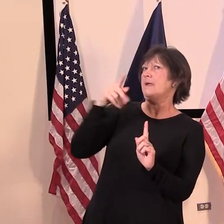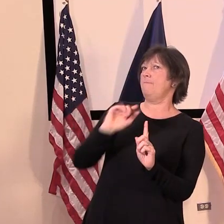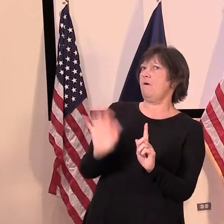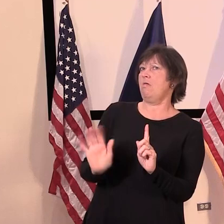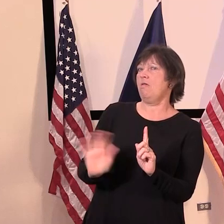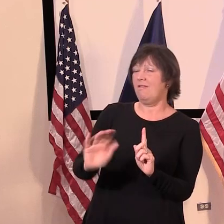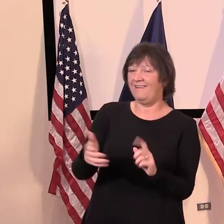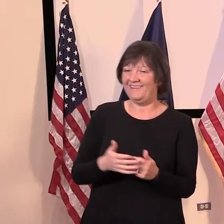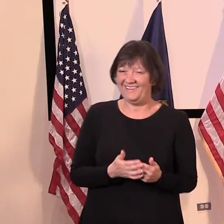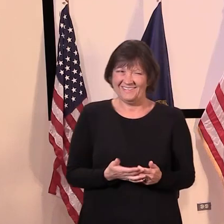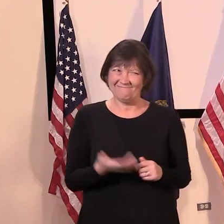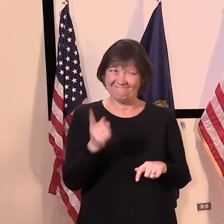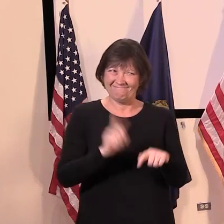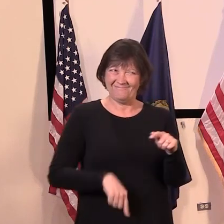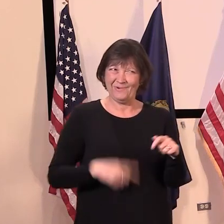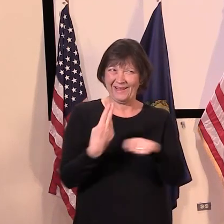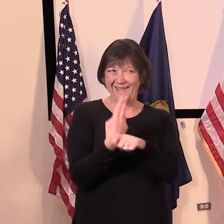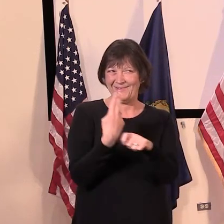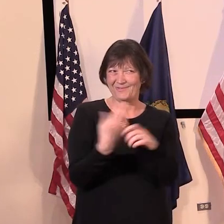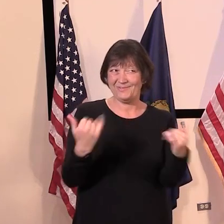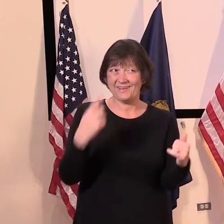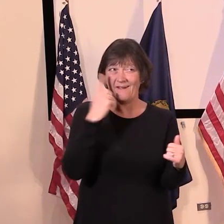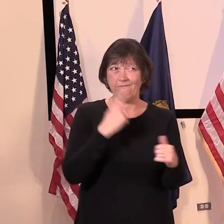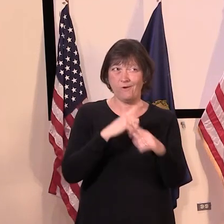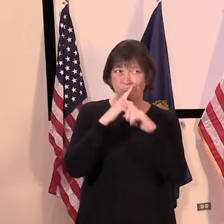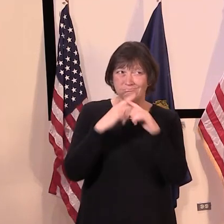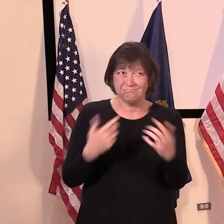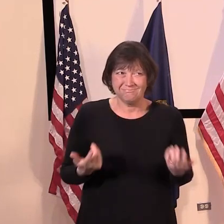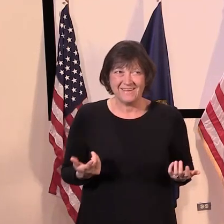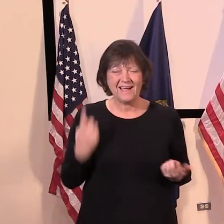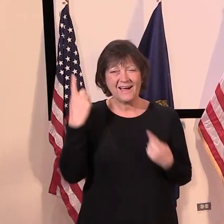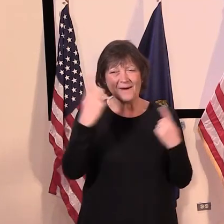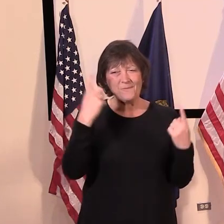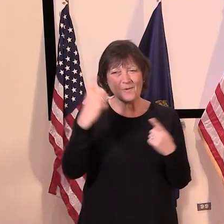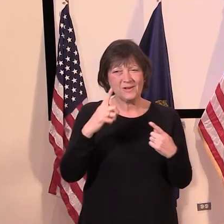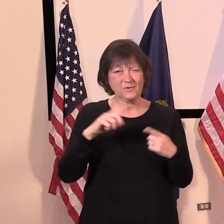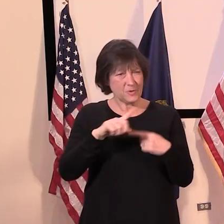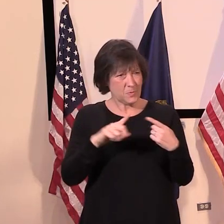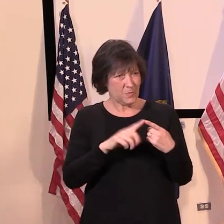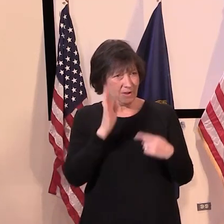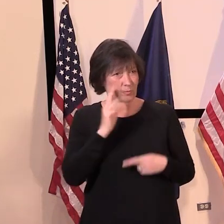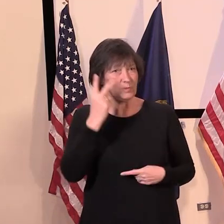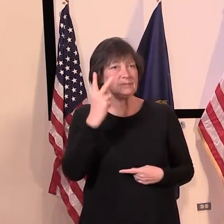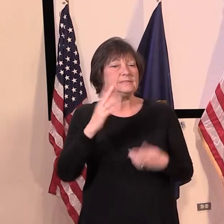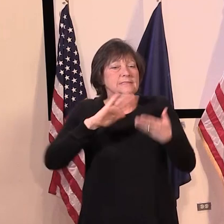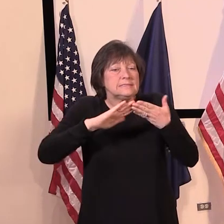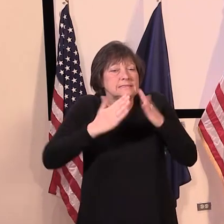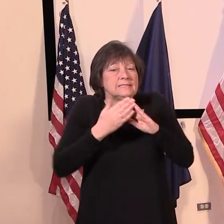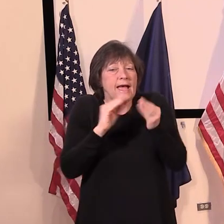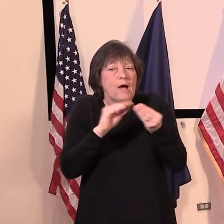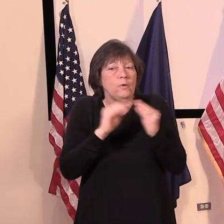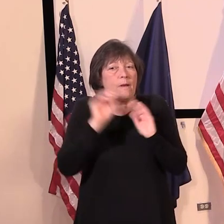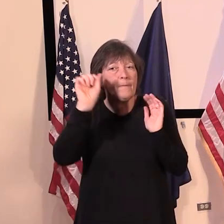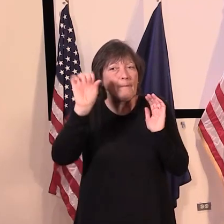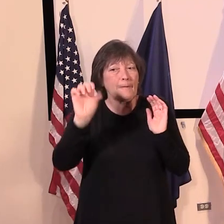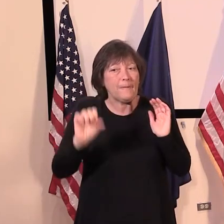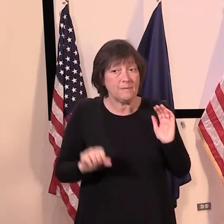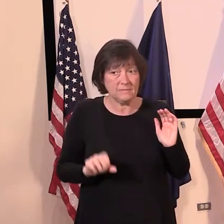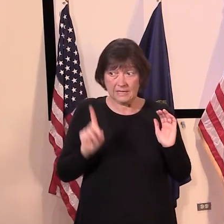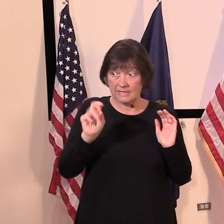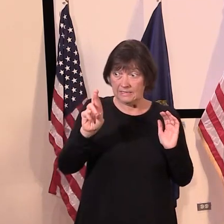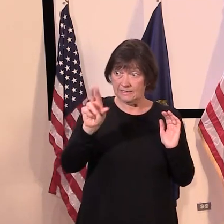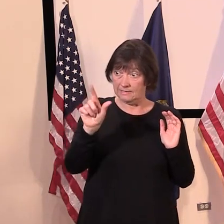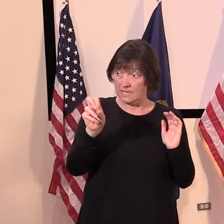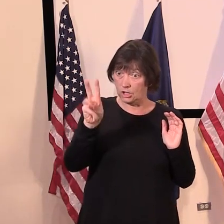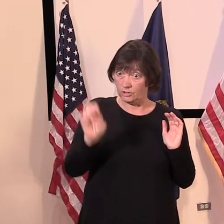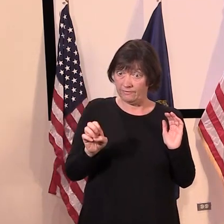is not a valid reason to withhold this. So I'm just wondering, uh, when we're going to see these individuals and as Dr. Levine shared these